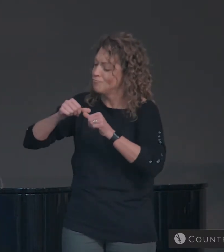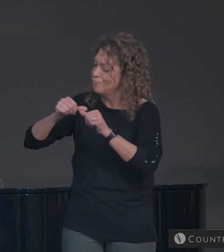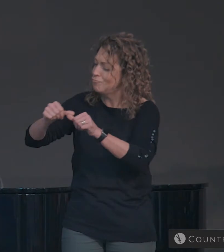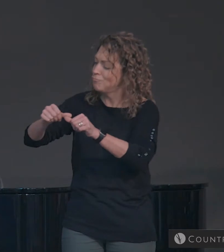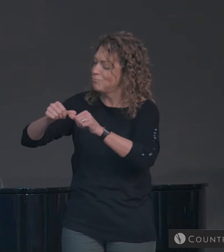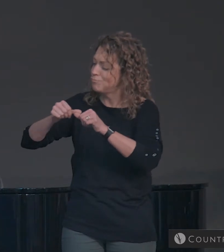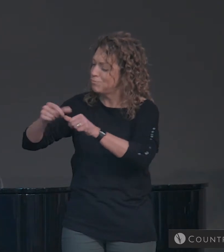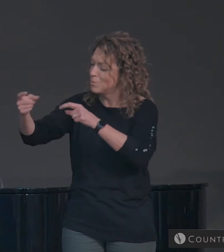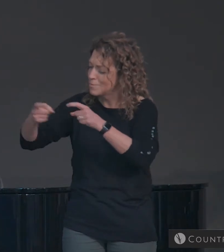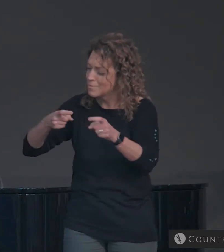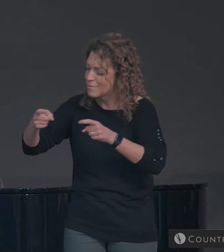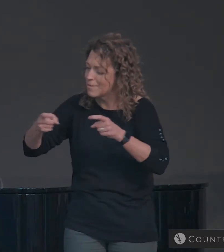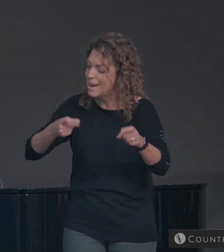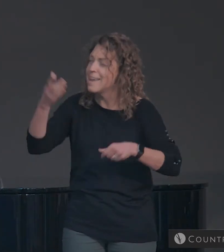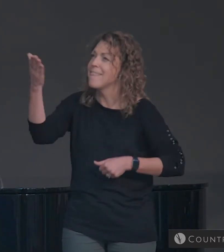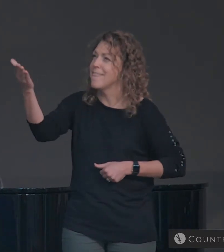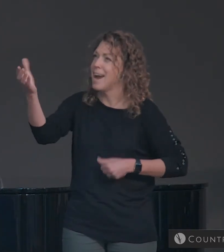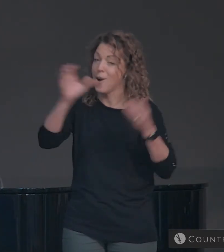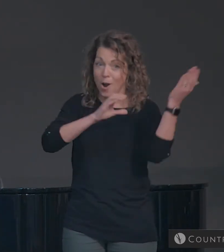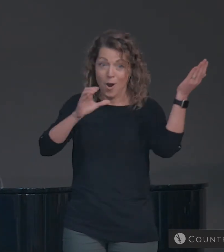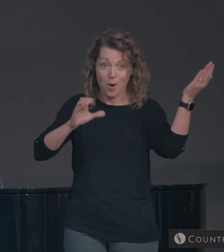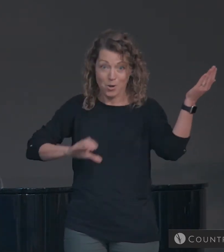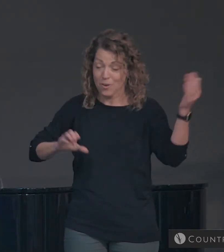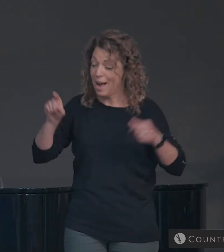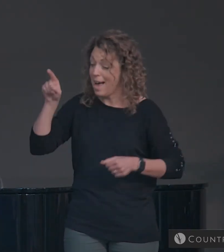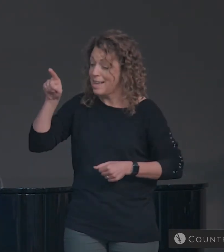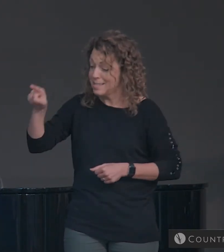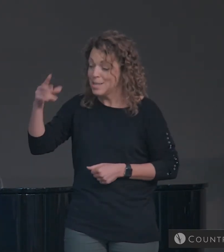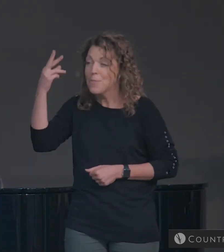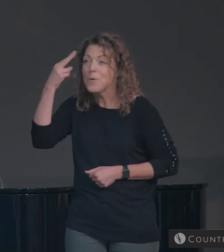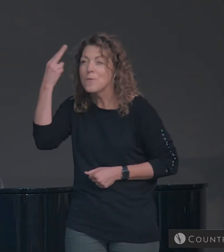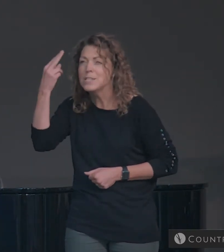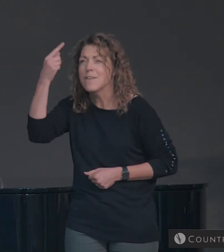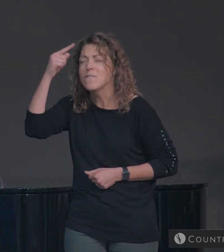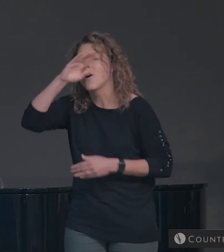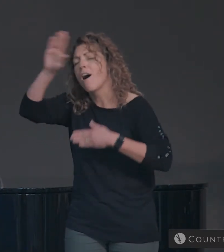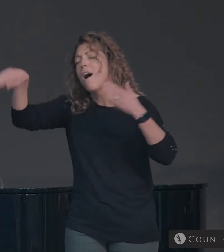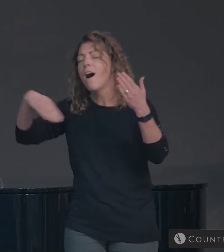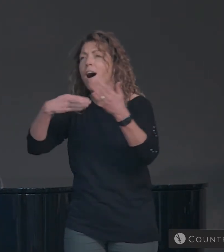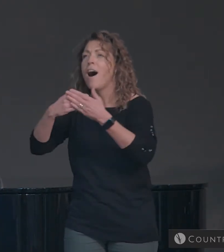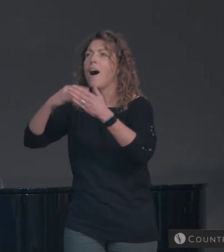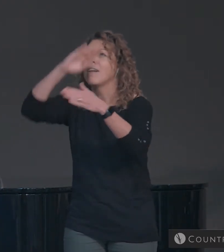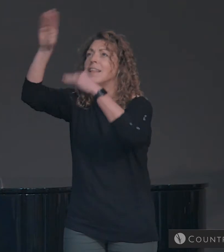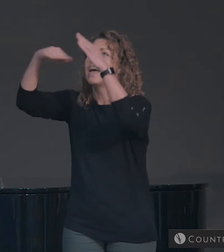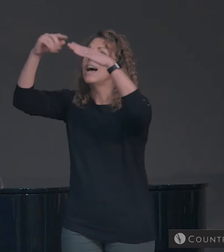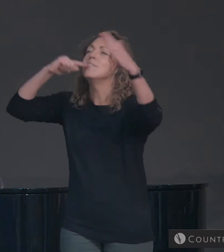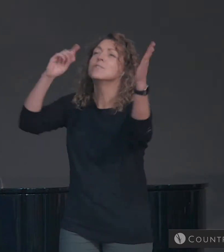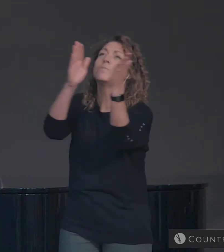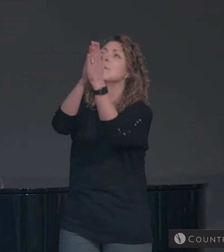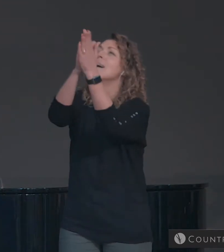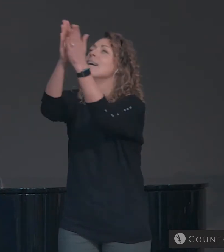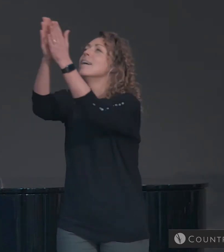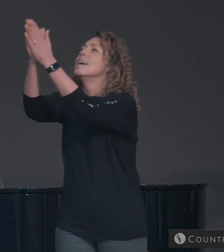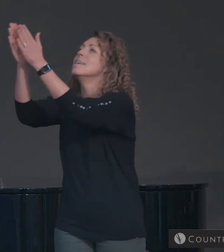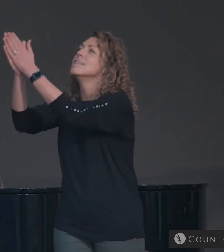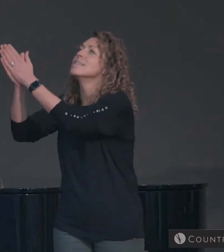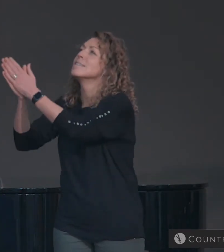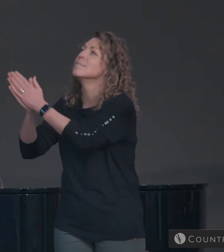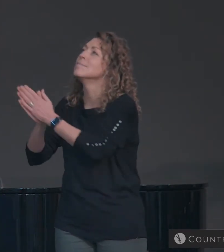us pray.